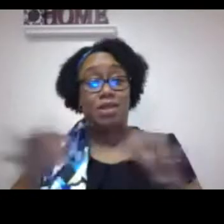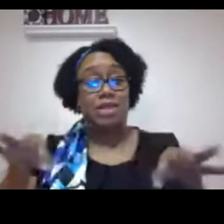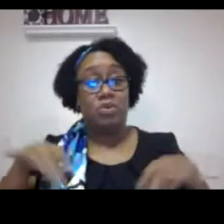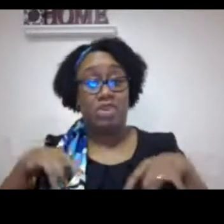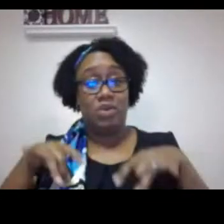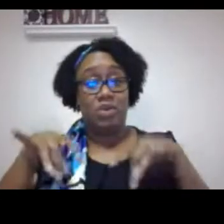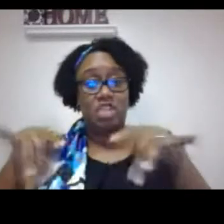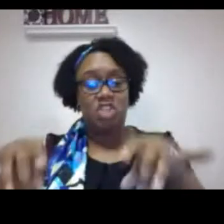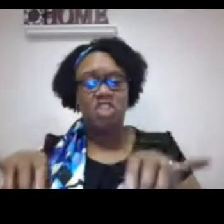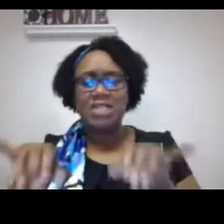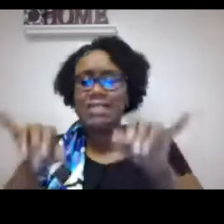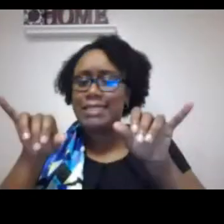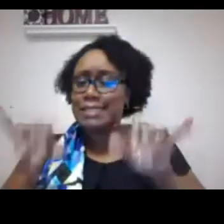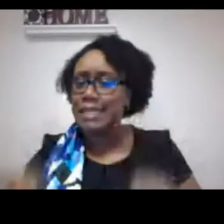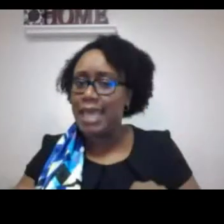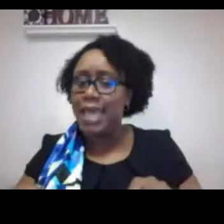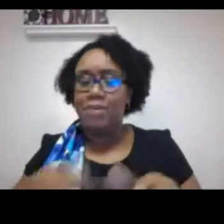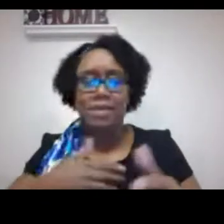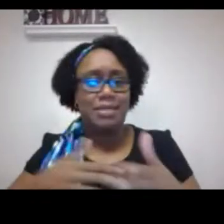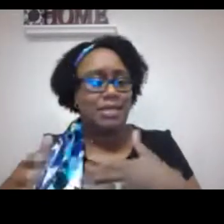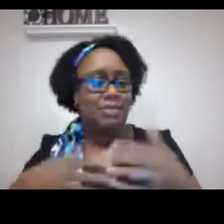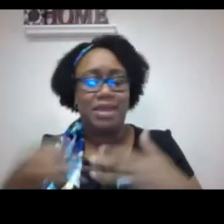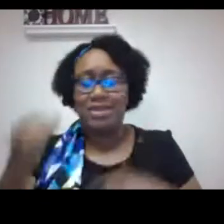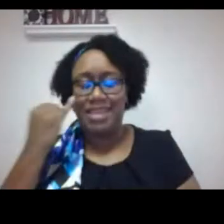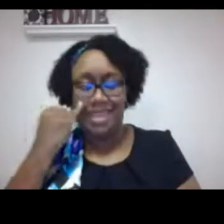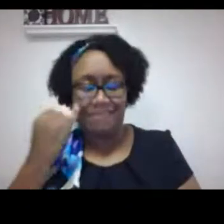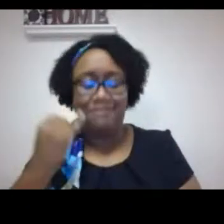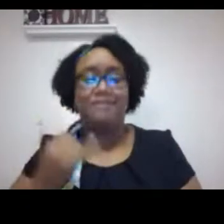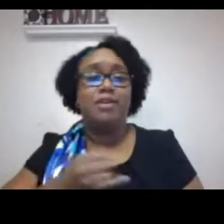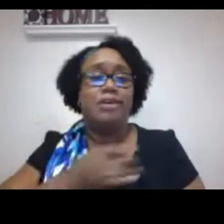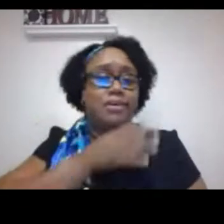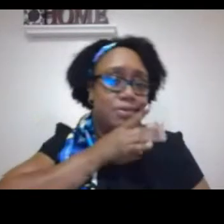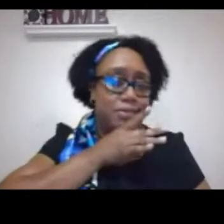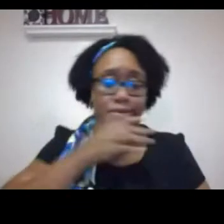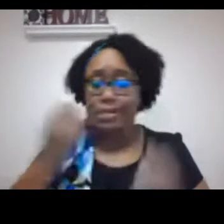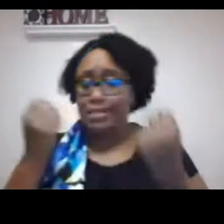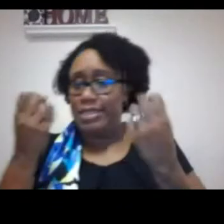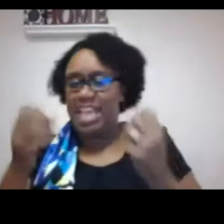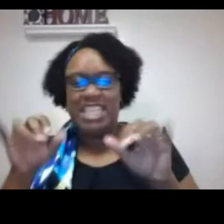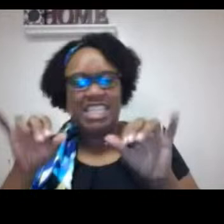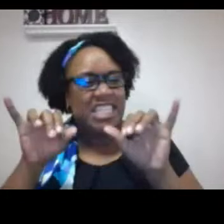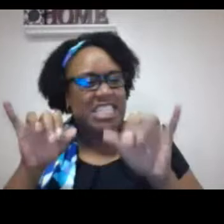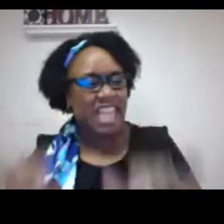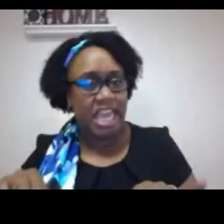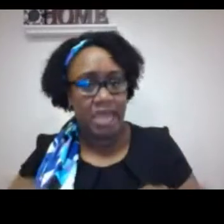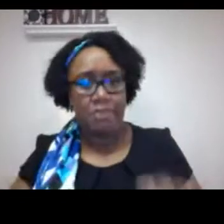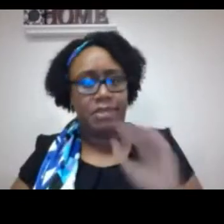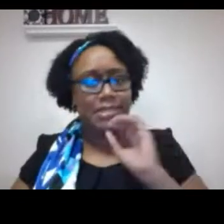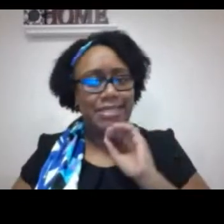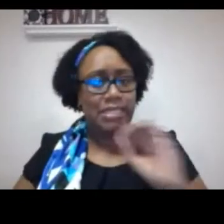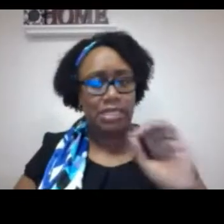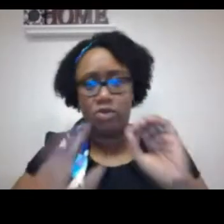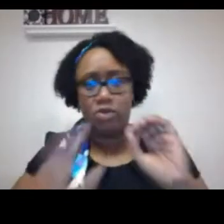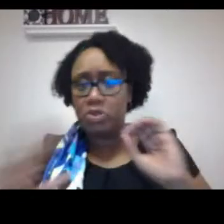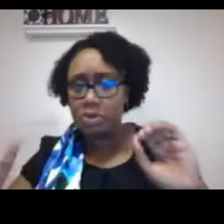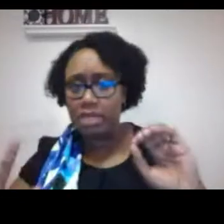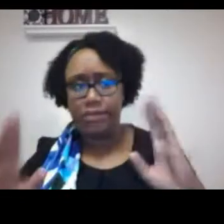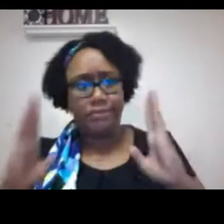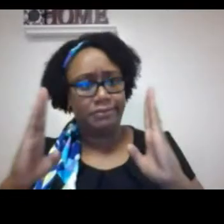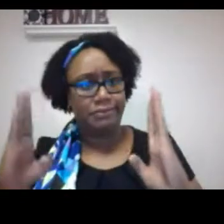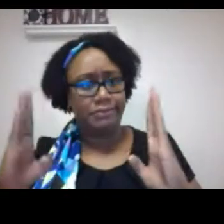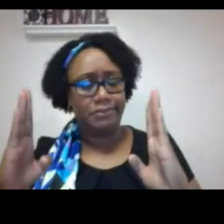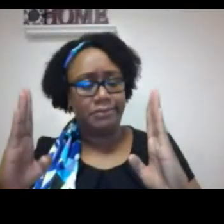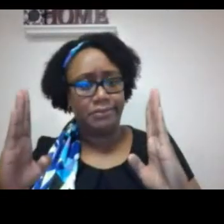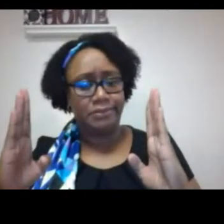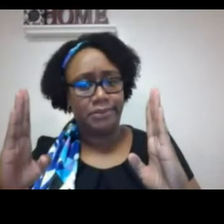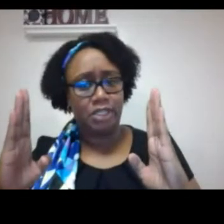However, we understand that the critical window for language acquisition stays the same, regardless of